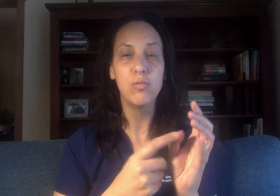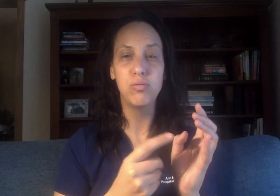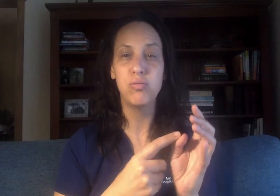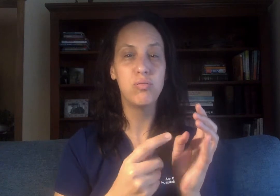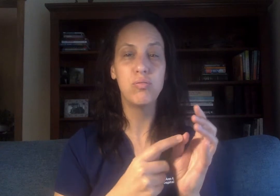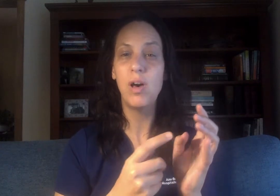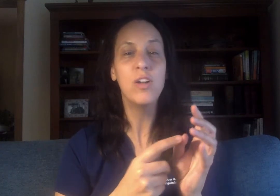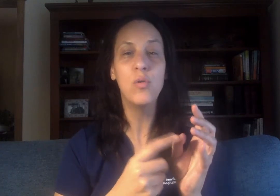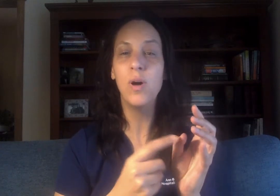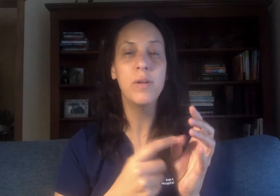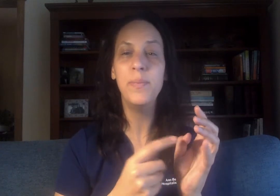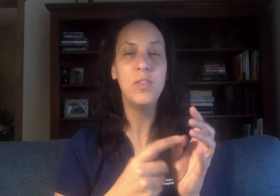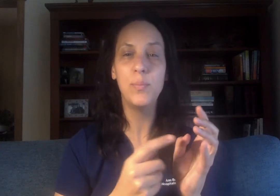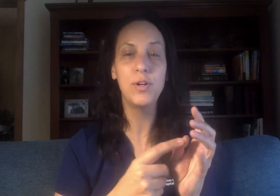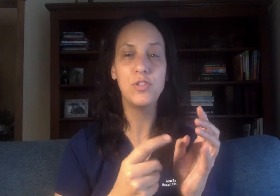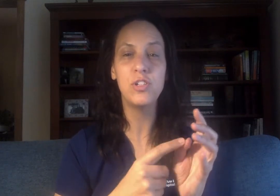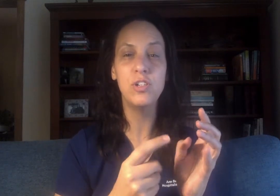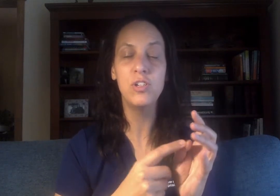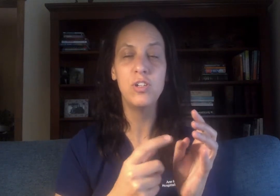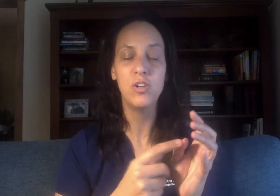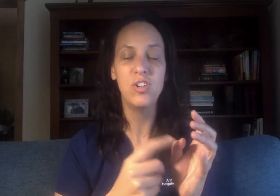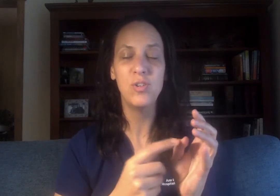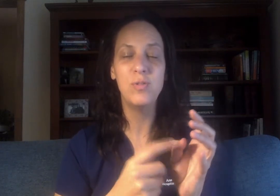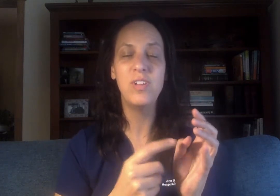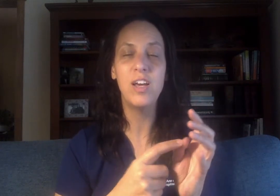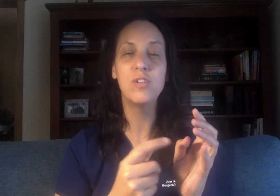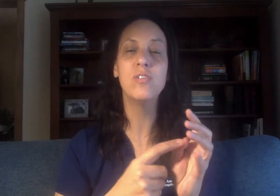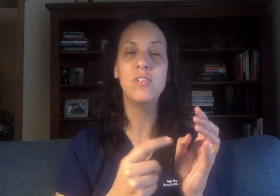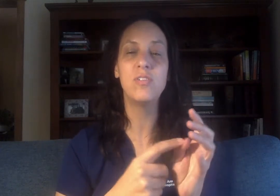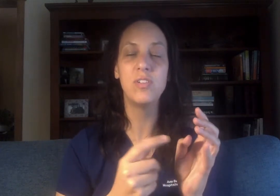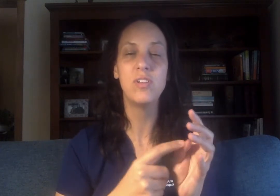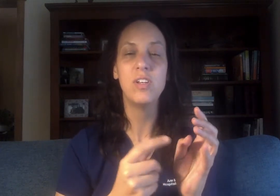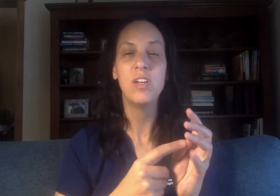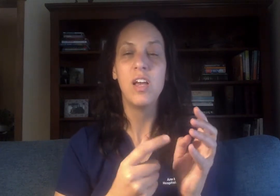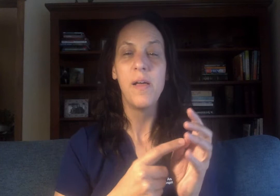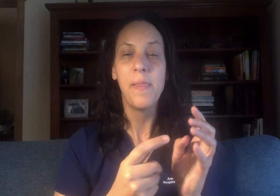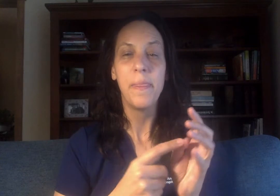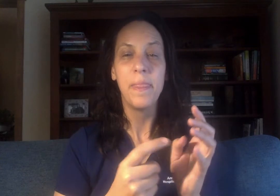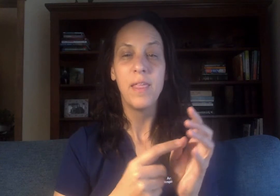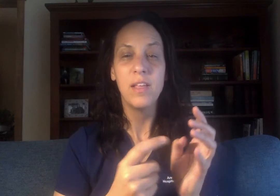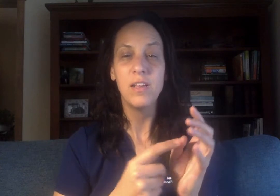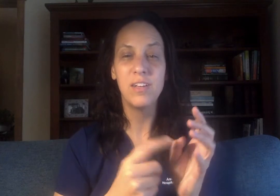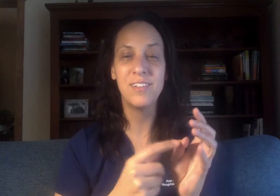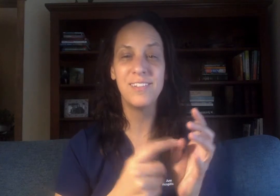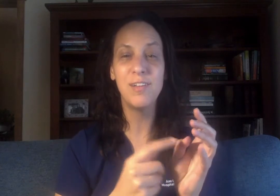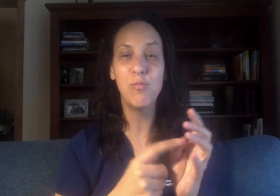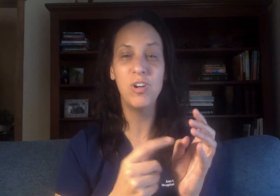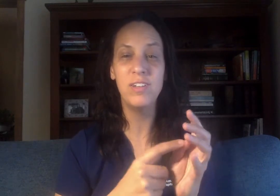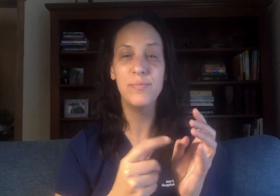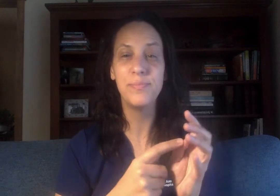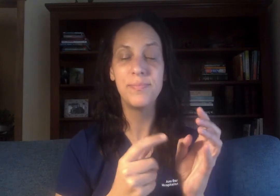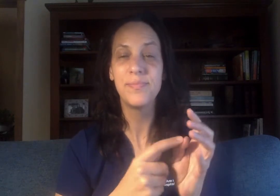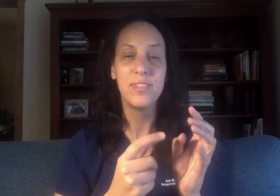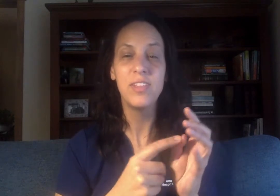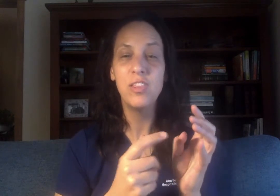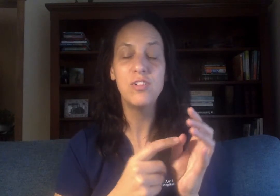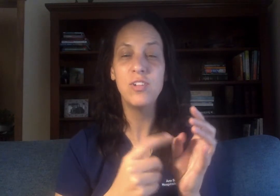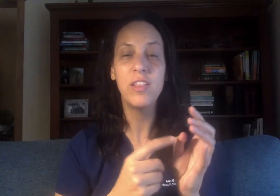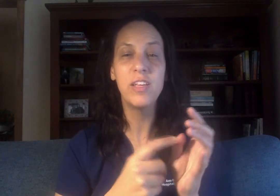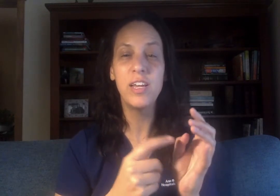I don't want to be the person who tells someone that there's nothing I